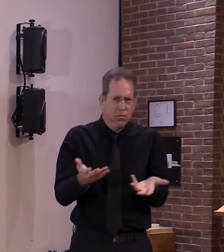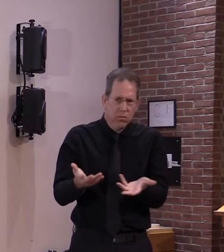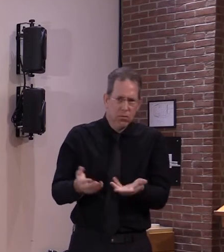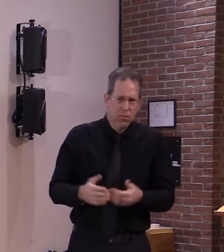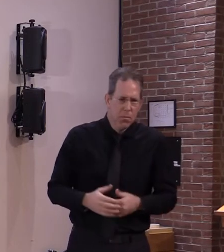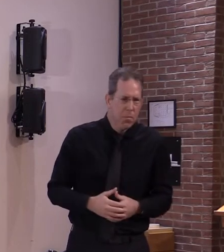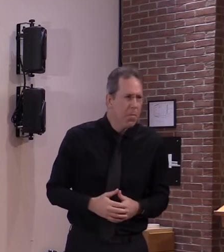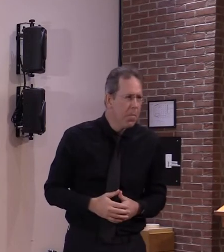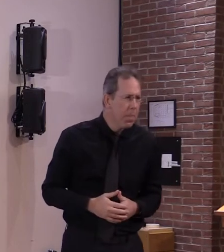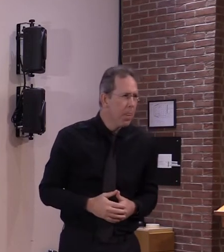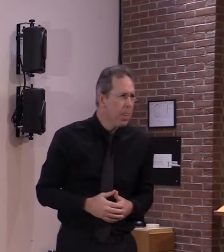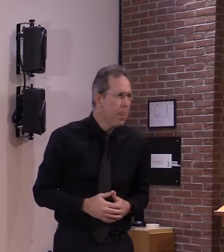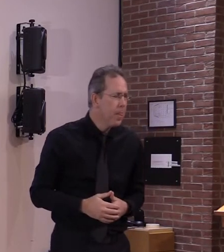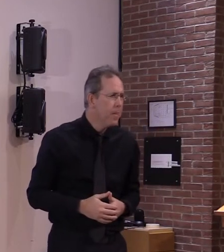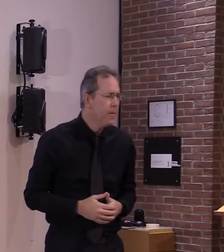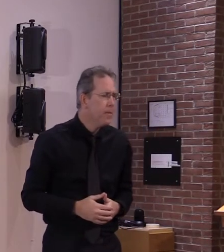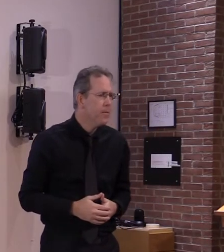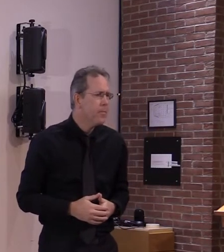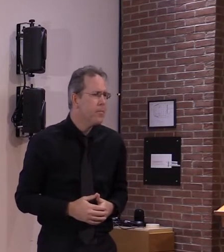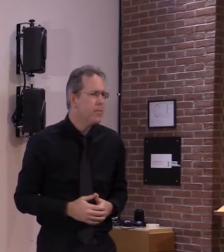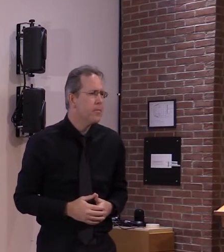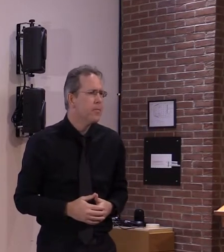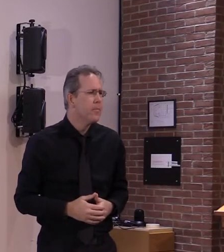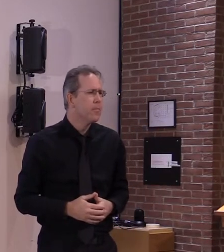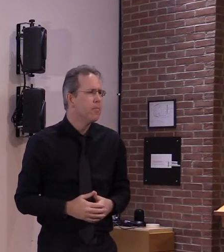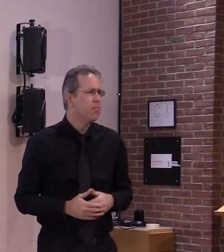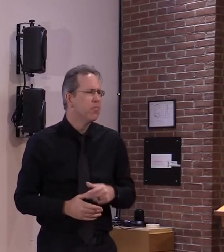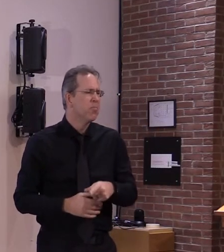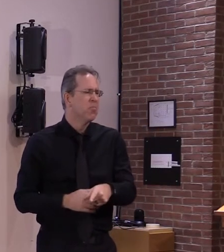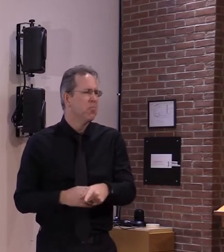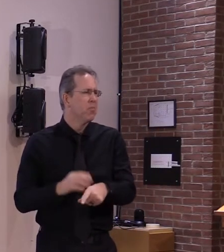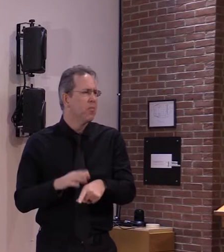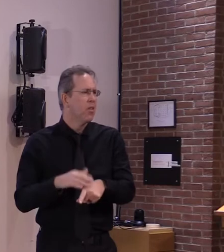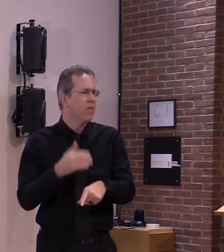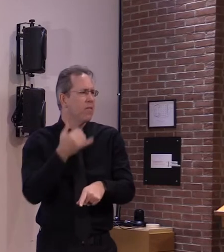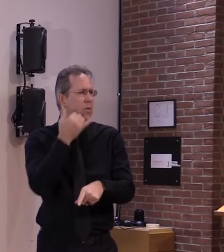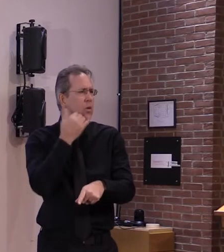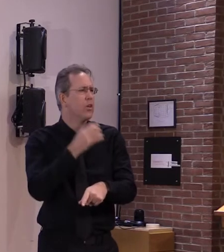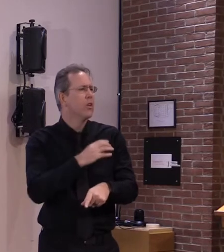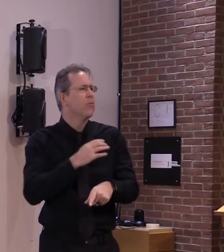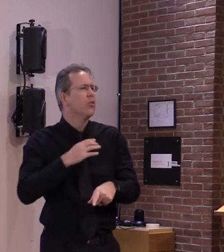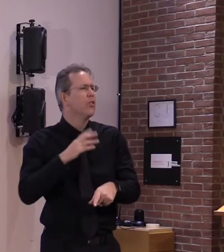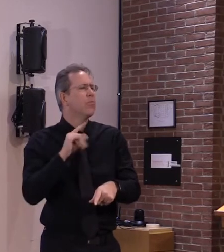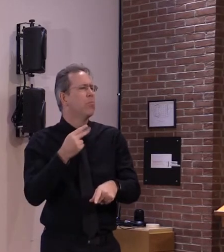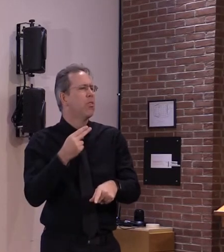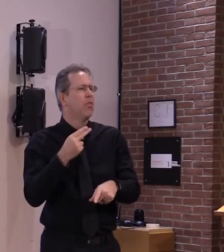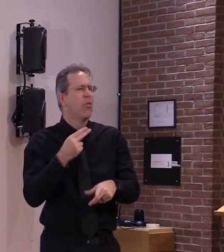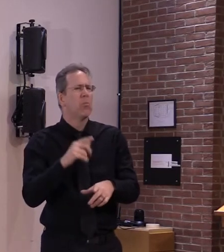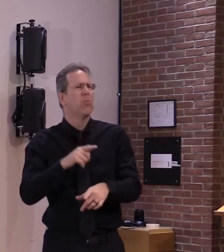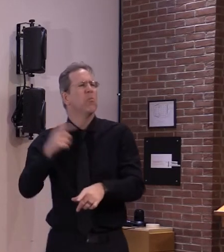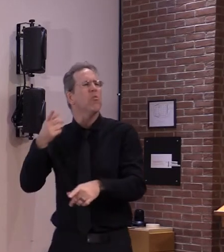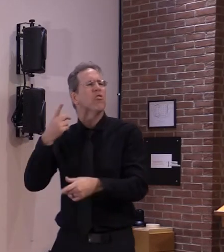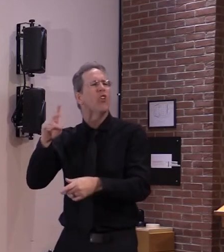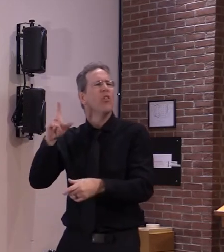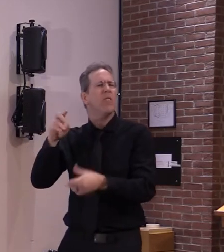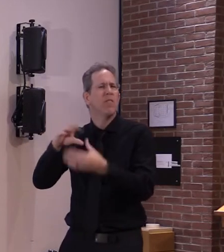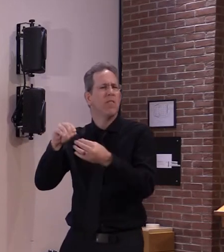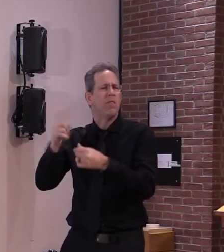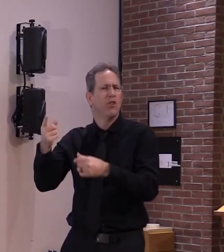why don't we uh the governor why don't we start with commissioner levine and then i'll chime in afterwards yeah